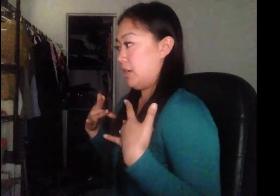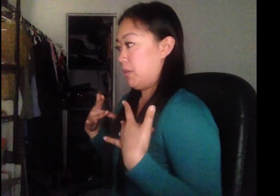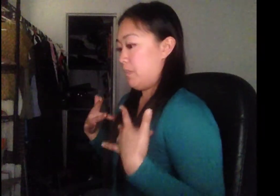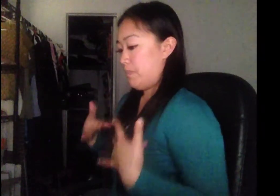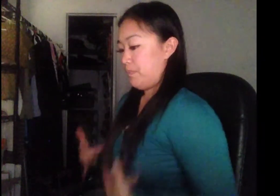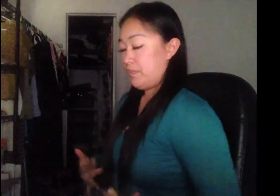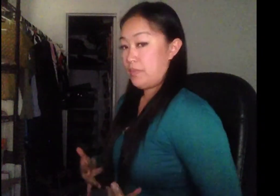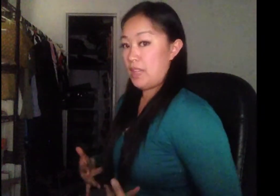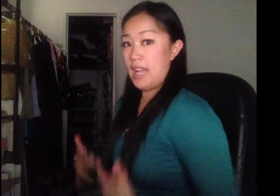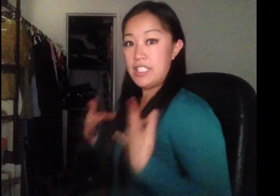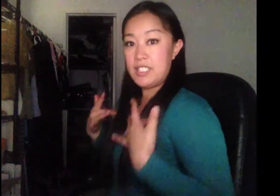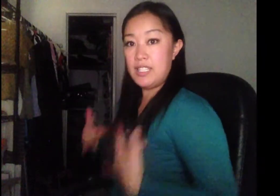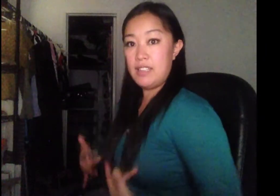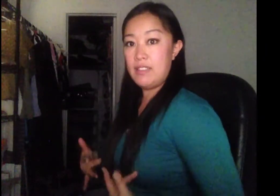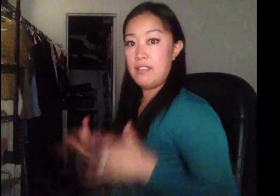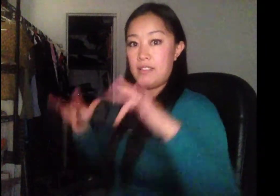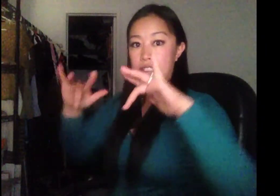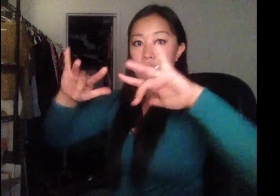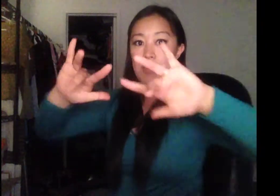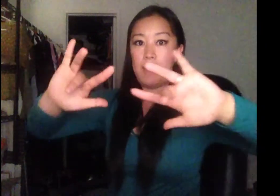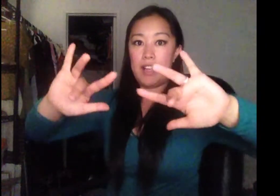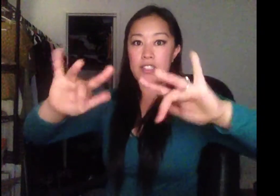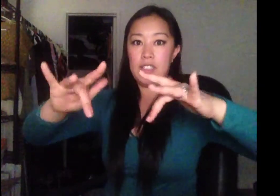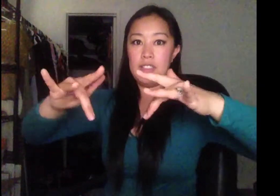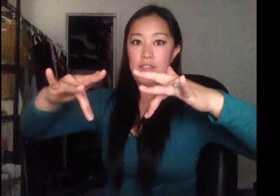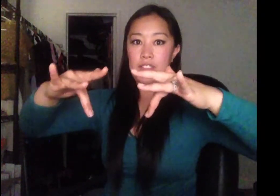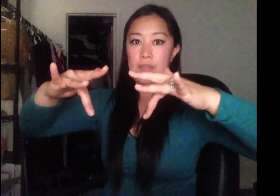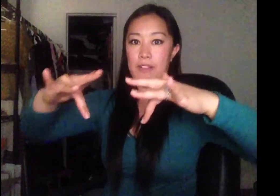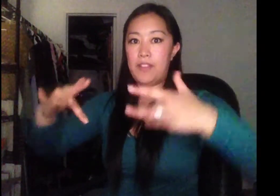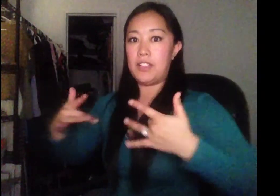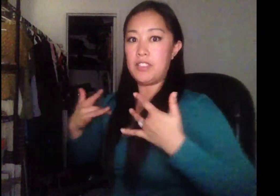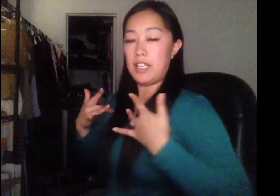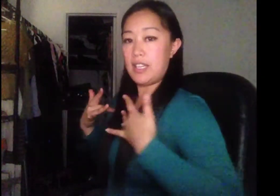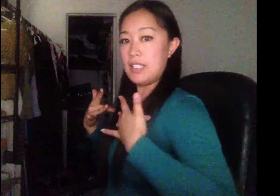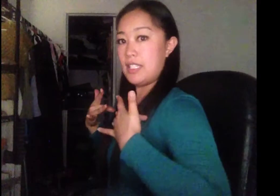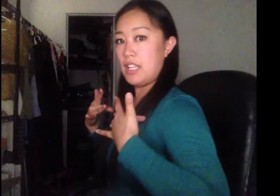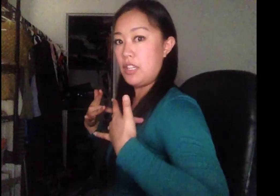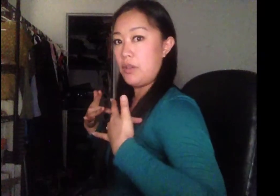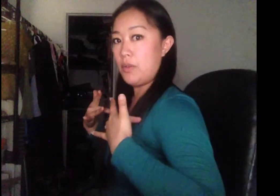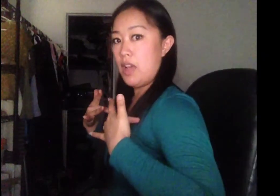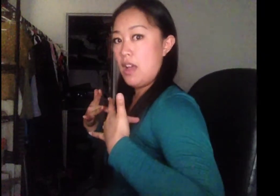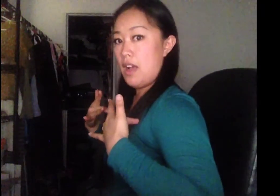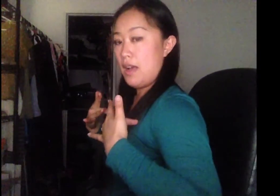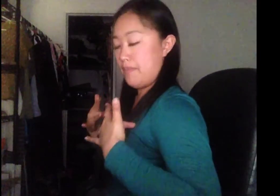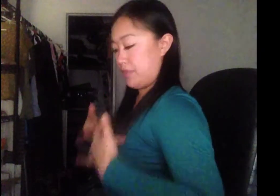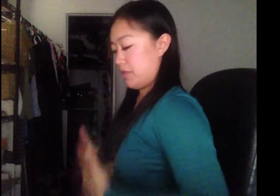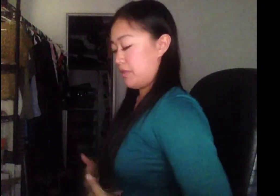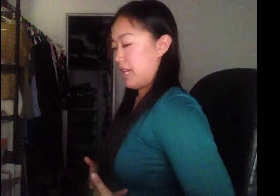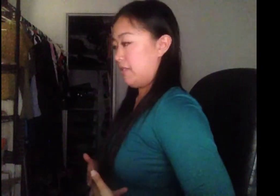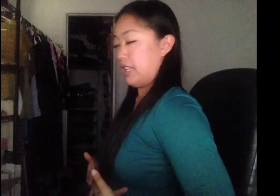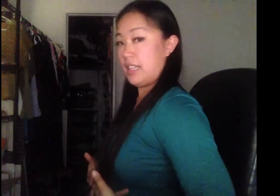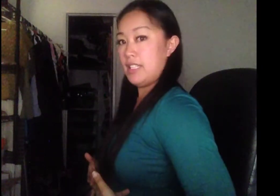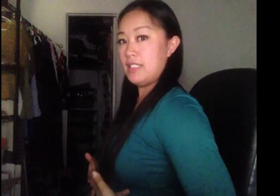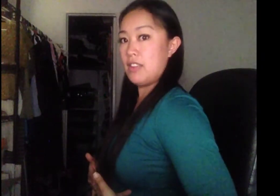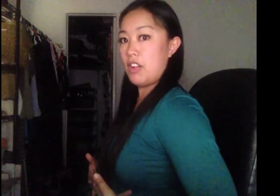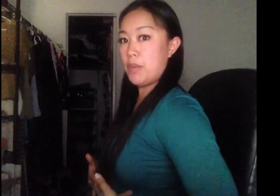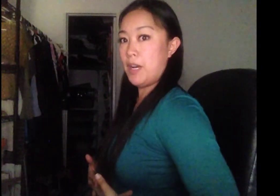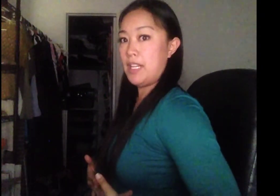I just did. So the action, if you see my fingers are like this, and then you go down like this on your body,